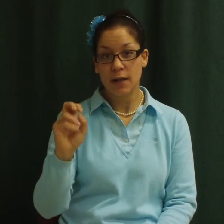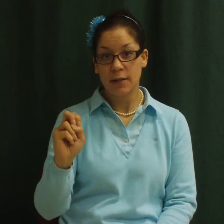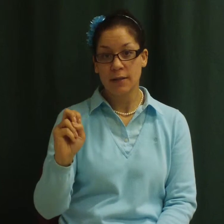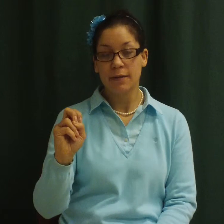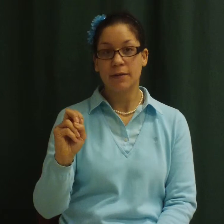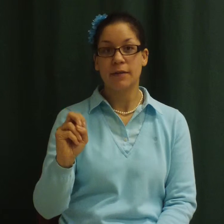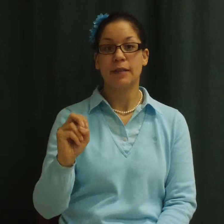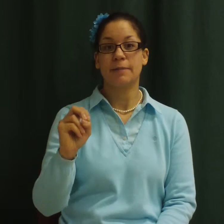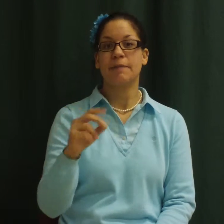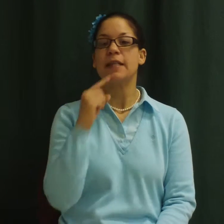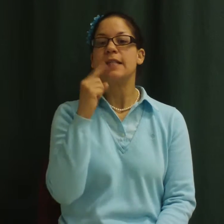Say it with me.